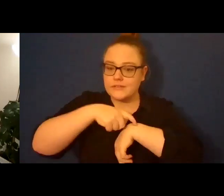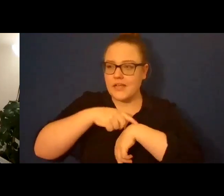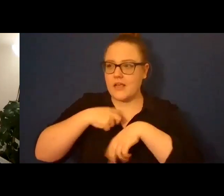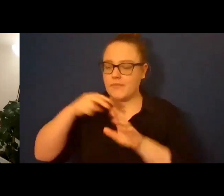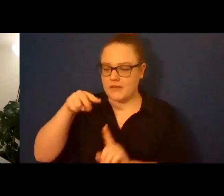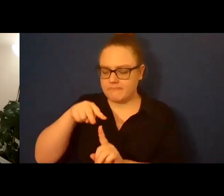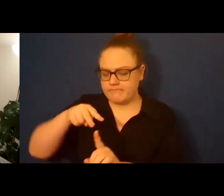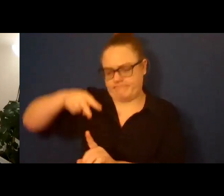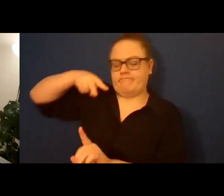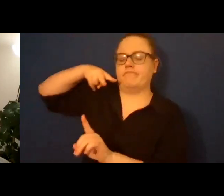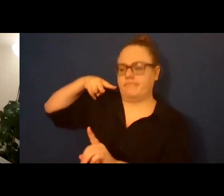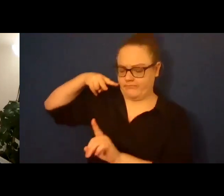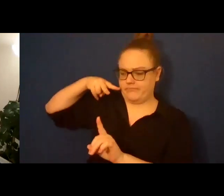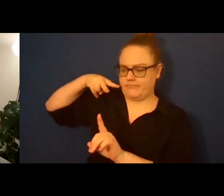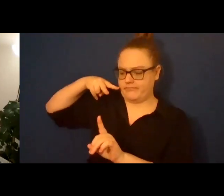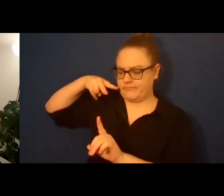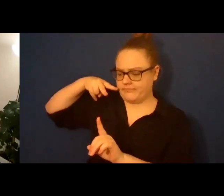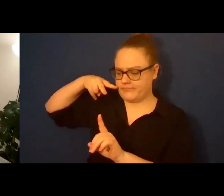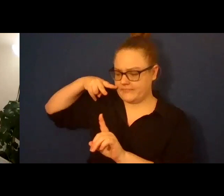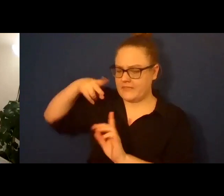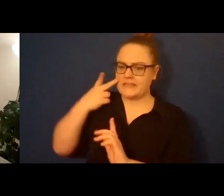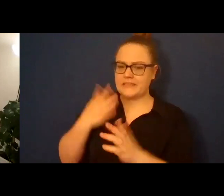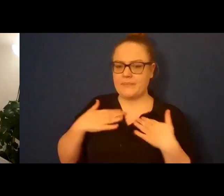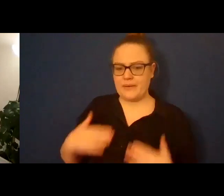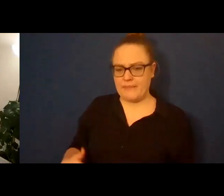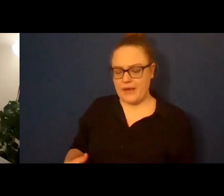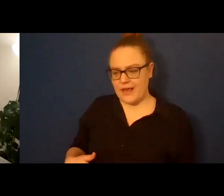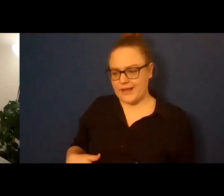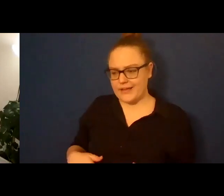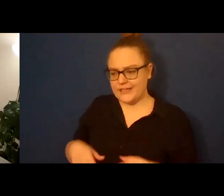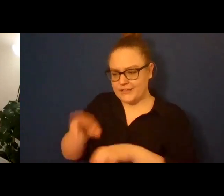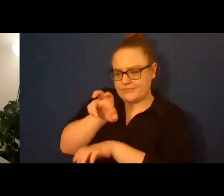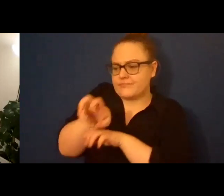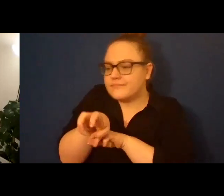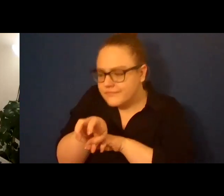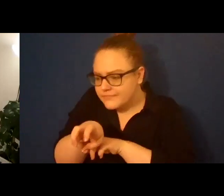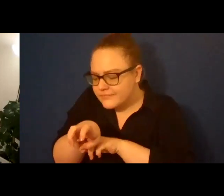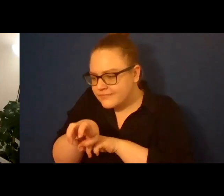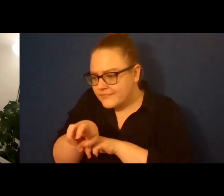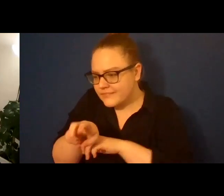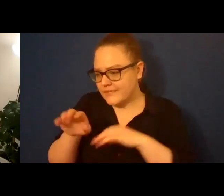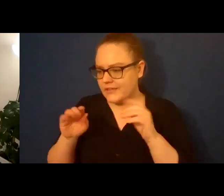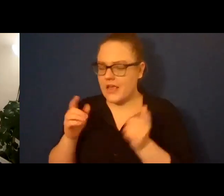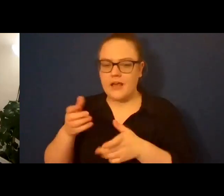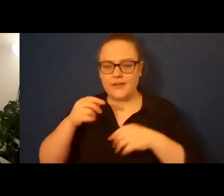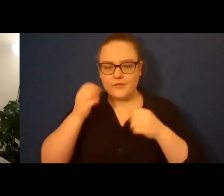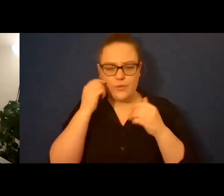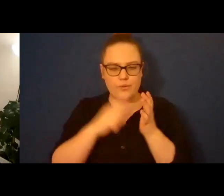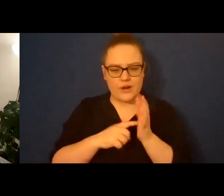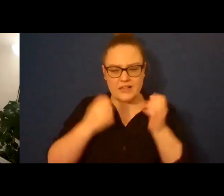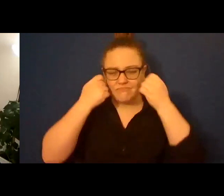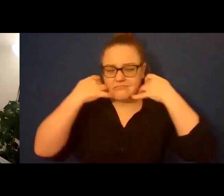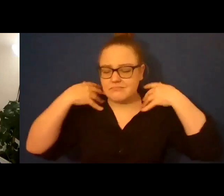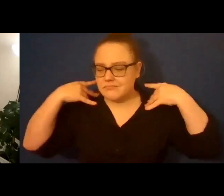like a wheel that's lost its track. I see my body crouched over her, thighs flexed, back slick with sweat, face dumb with